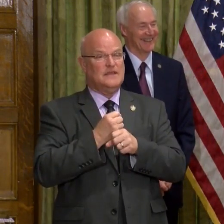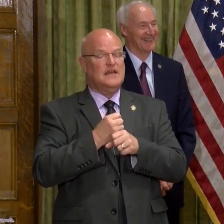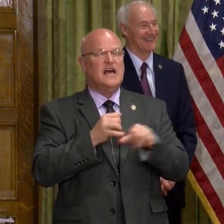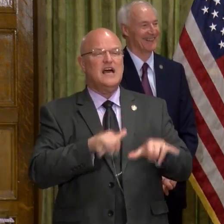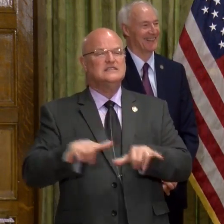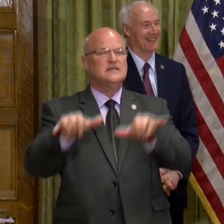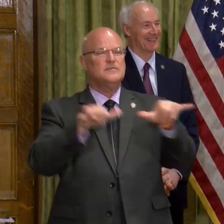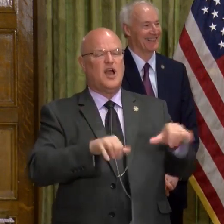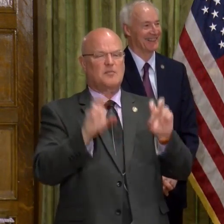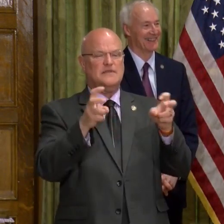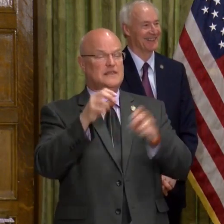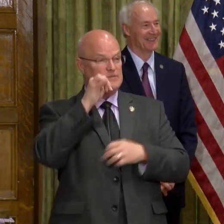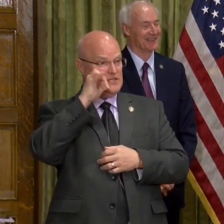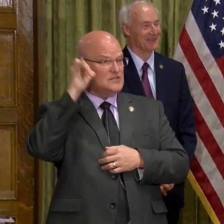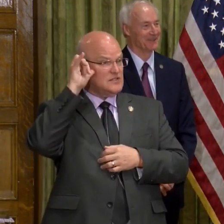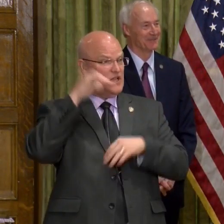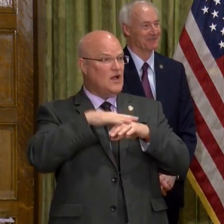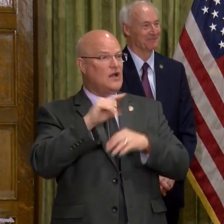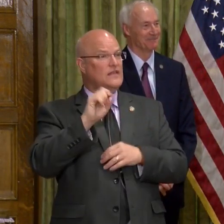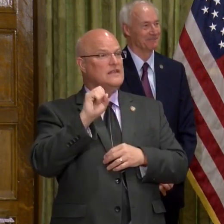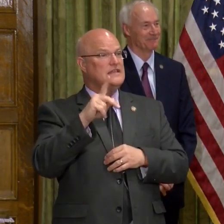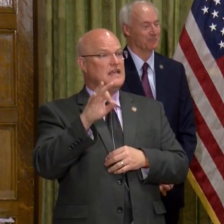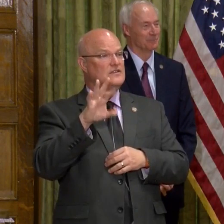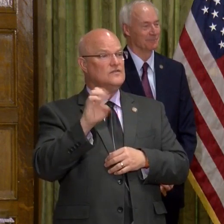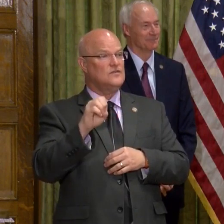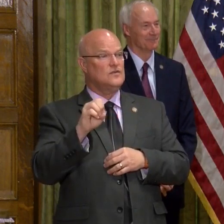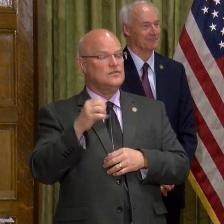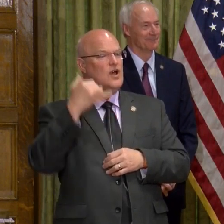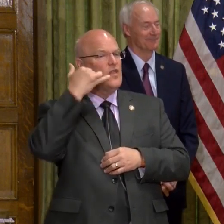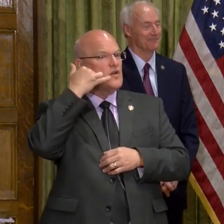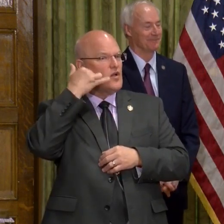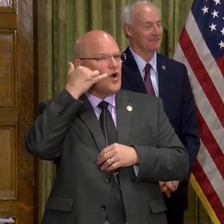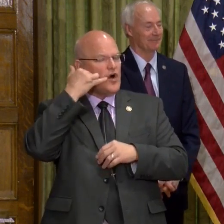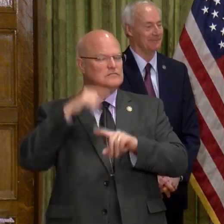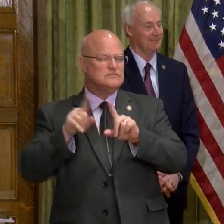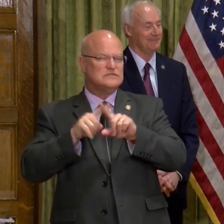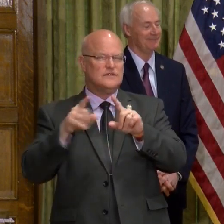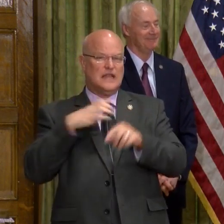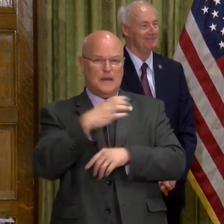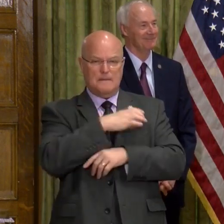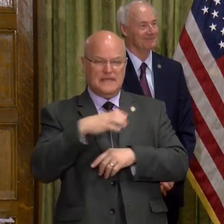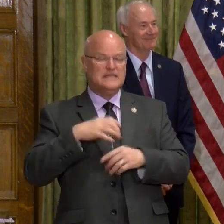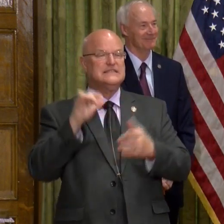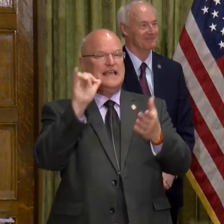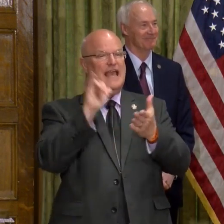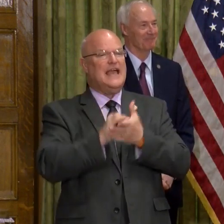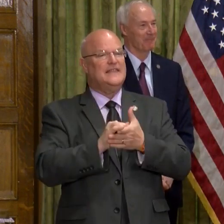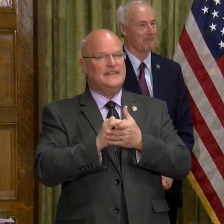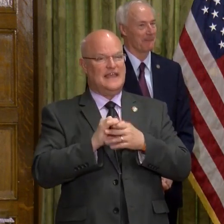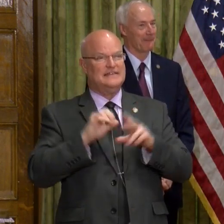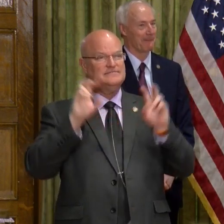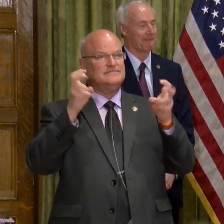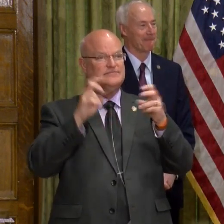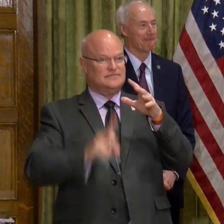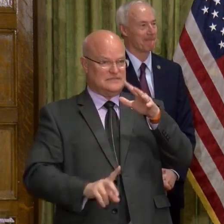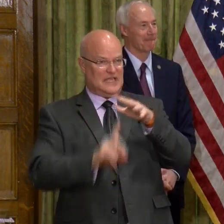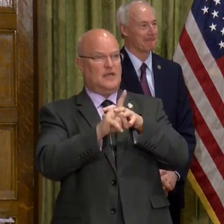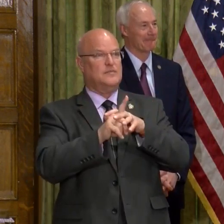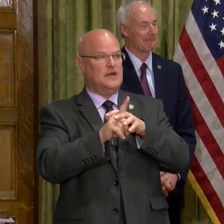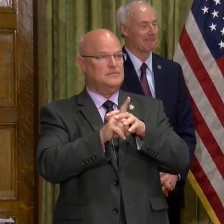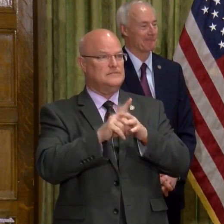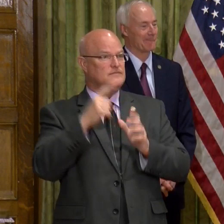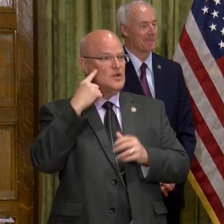themes yesterday on the task force call that we'd heard across each of the committees, and that issue in particular was one